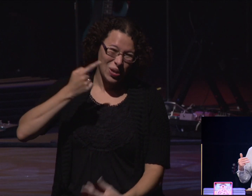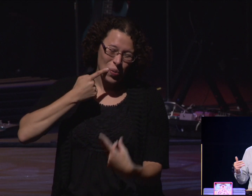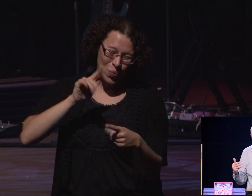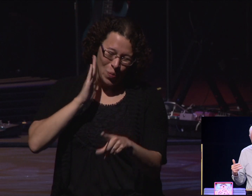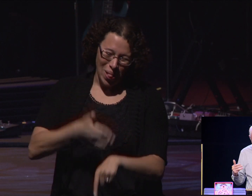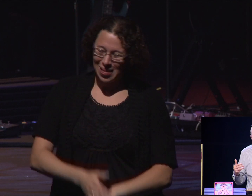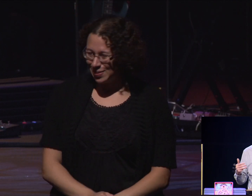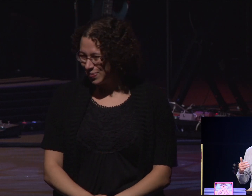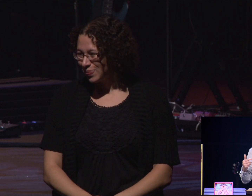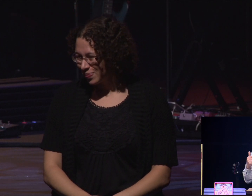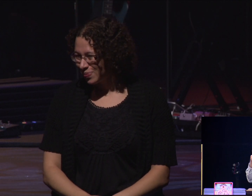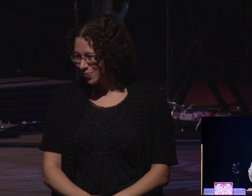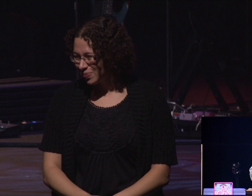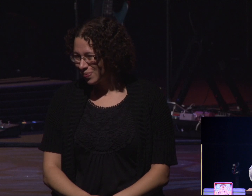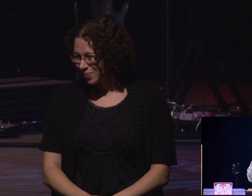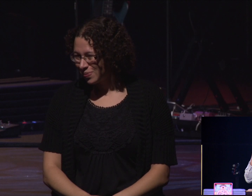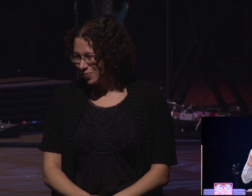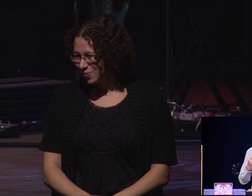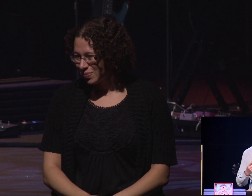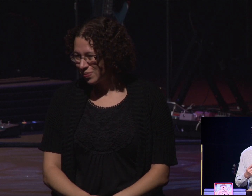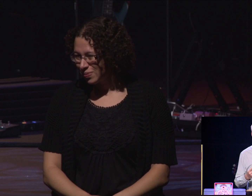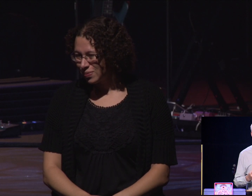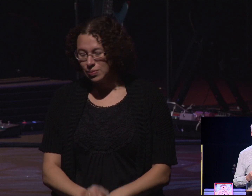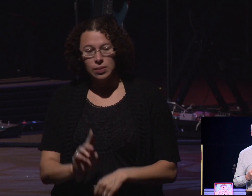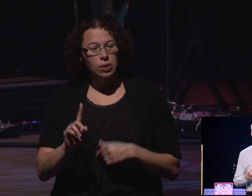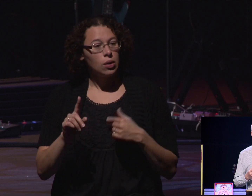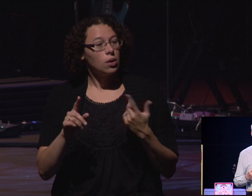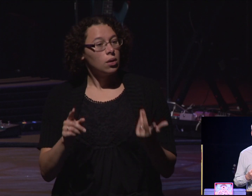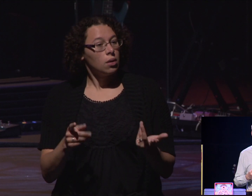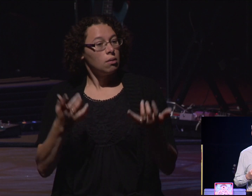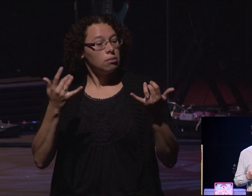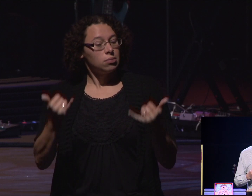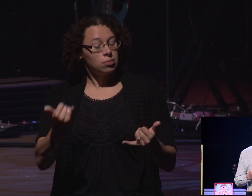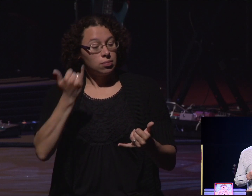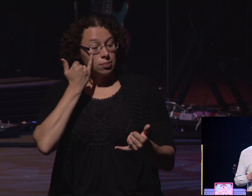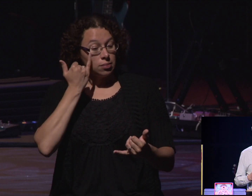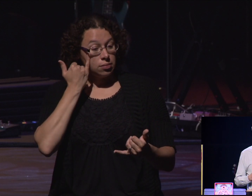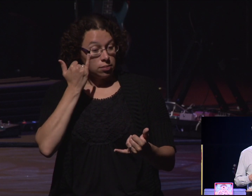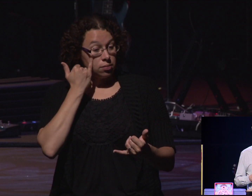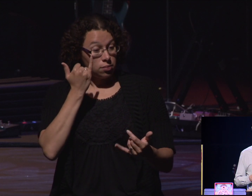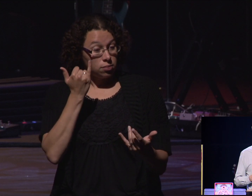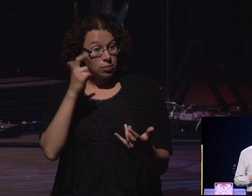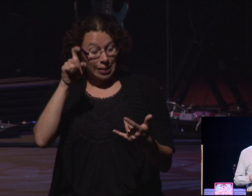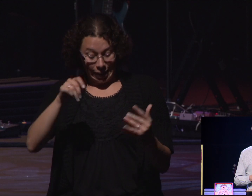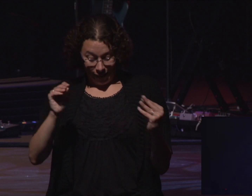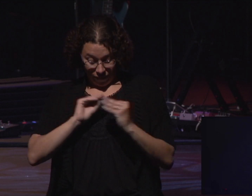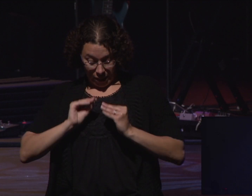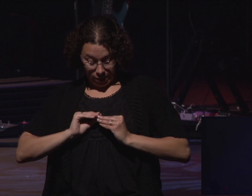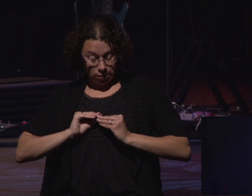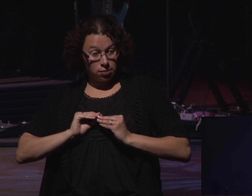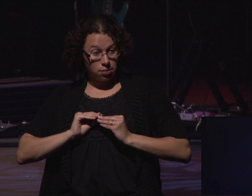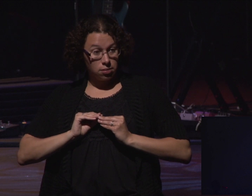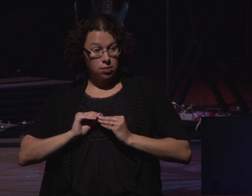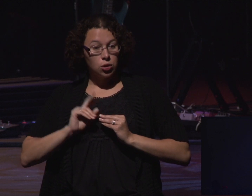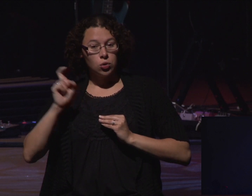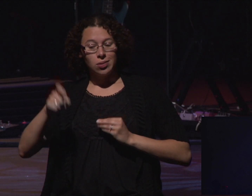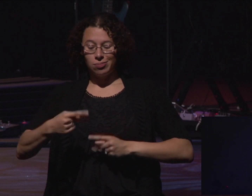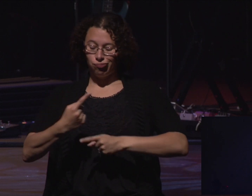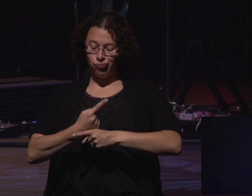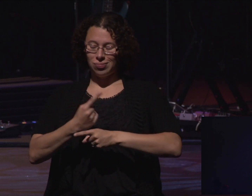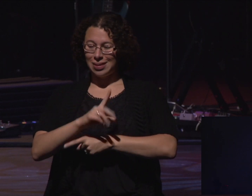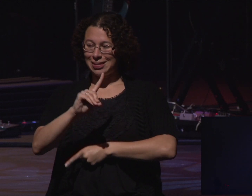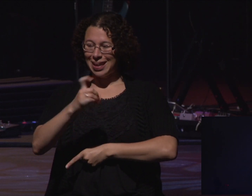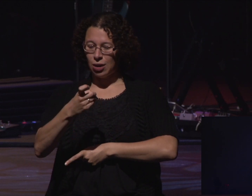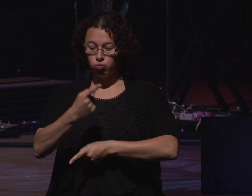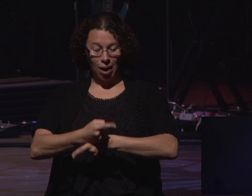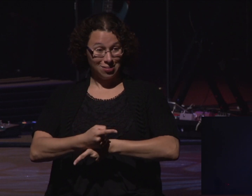heart transplant. One is, you need an accurate diagnosis. You get your accurate diagnosis from God and His Word. We